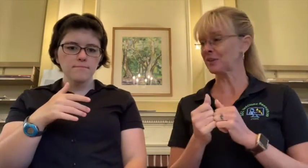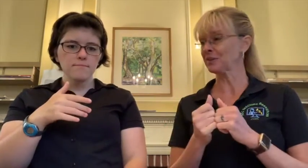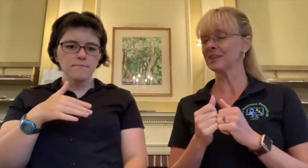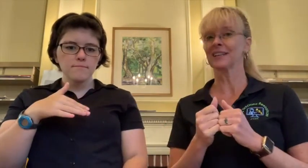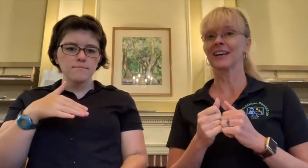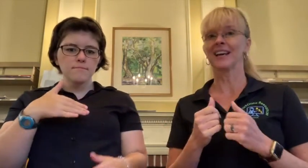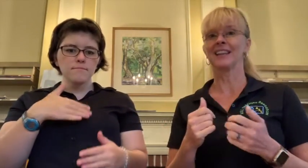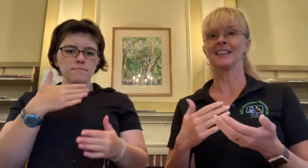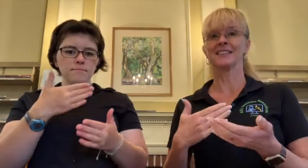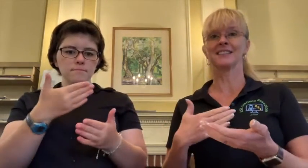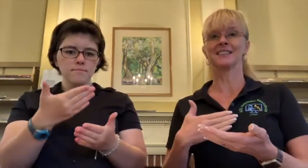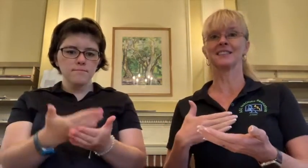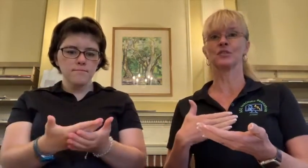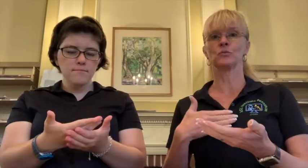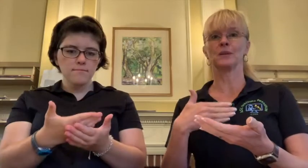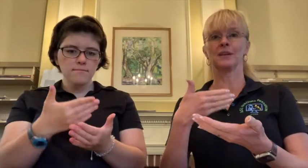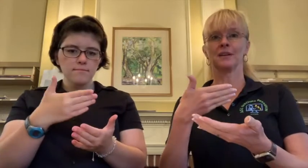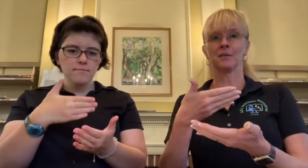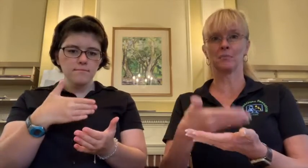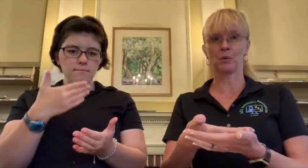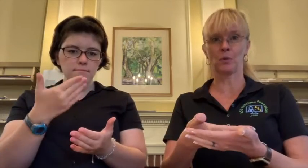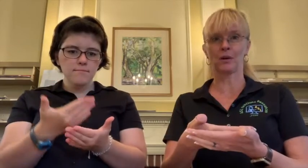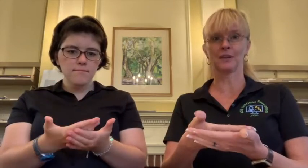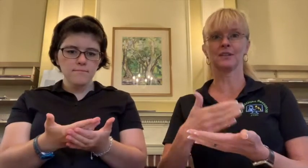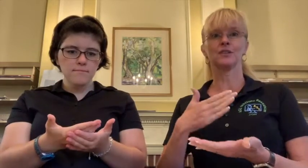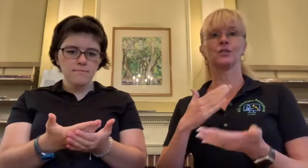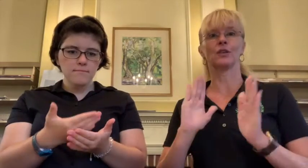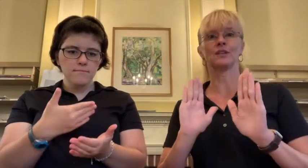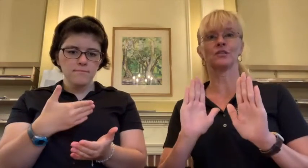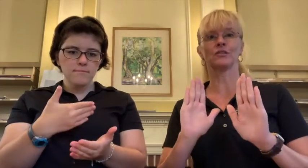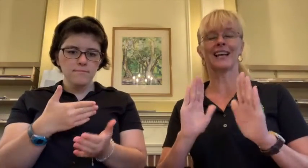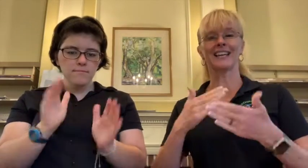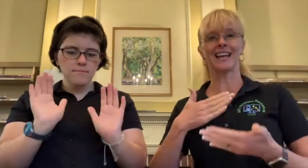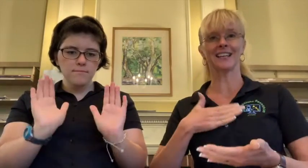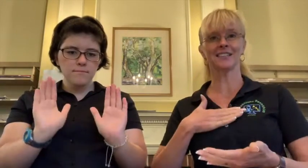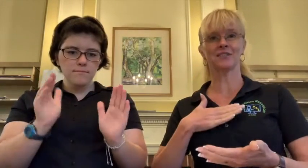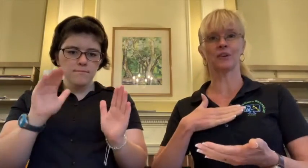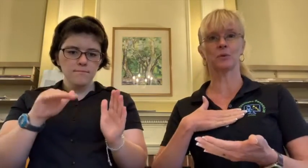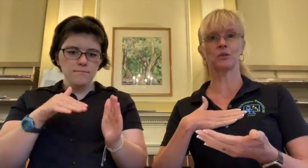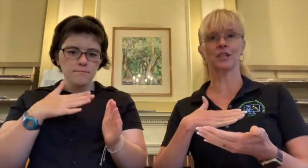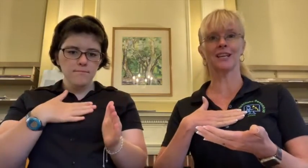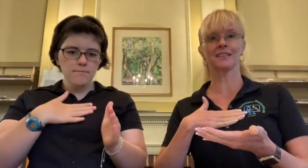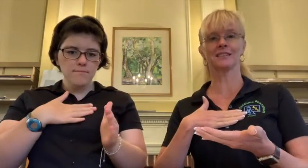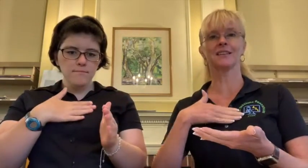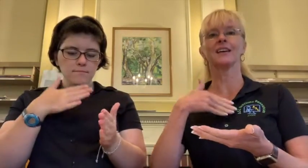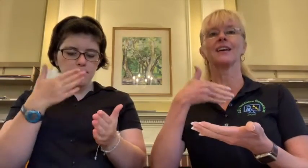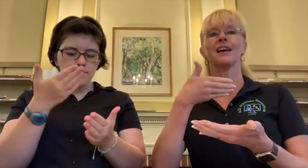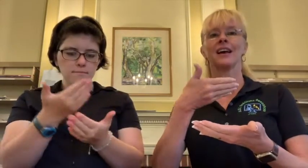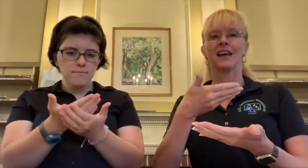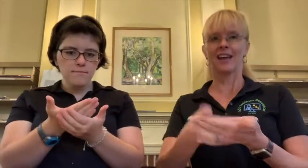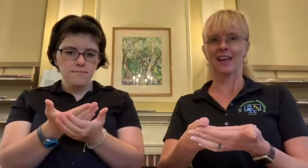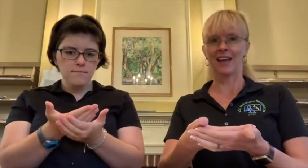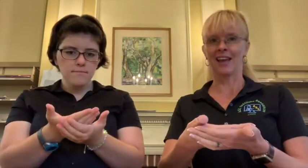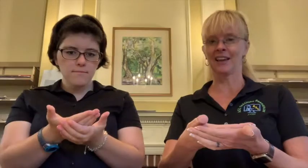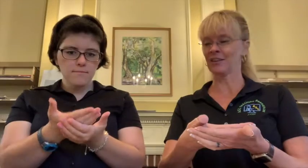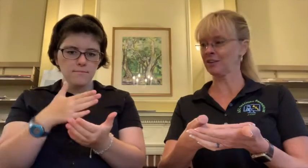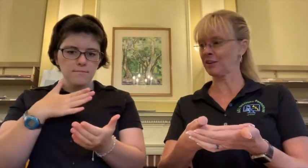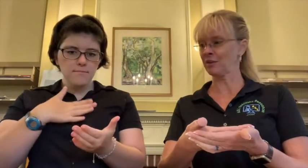and this is to be born so these are your flat hands from your chest and goes